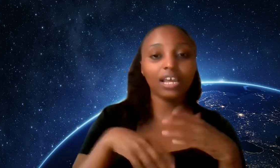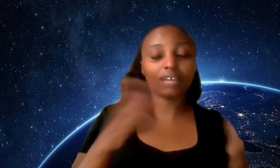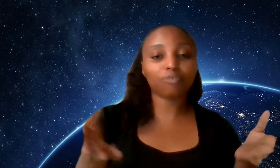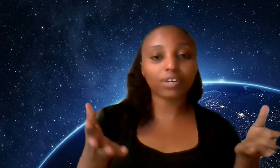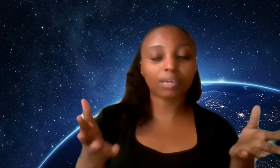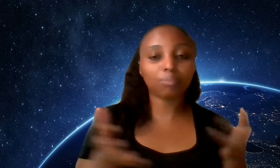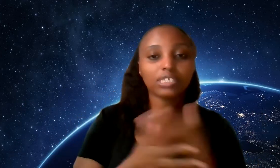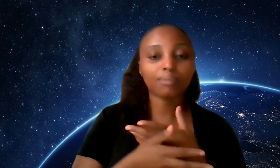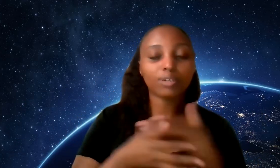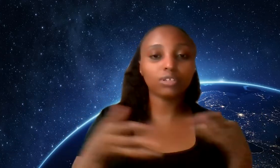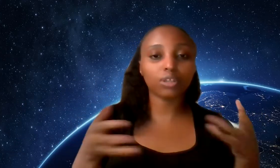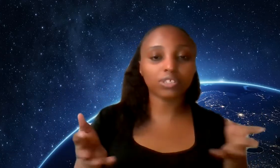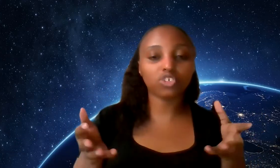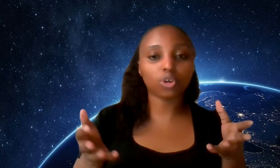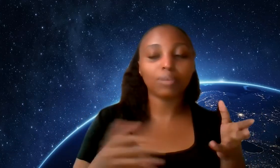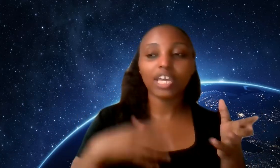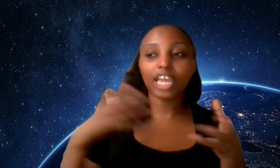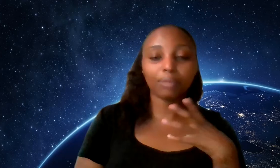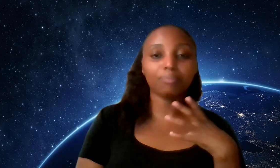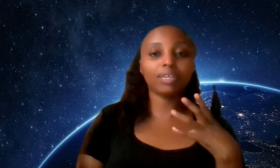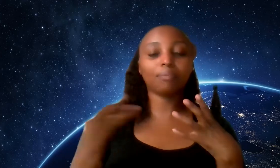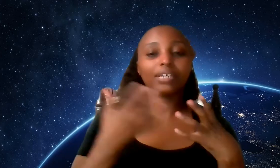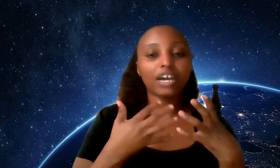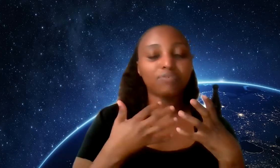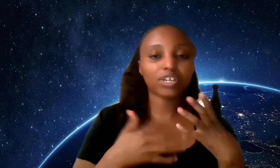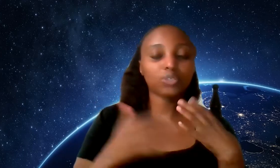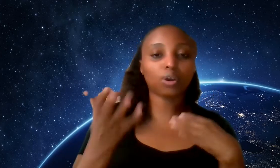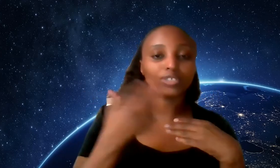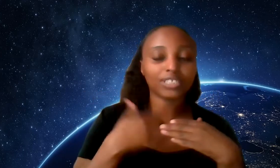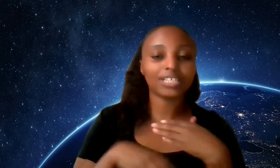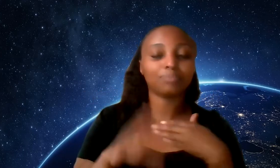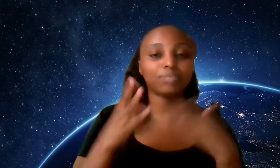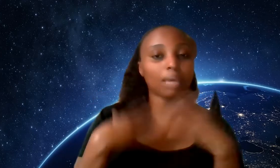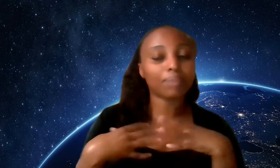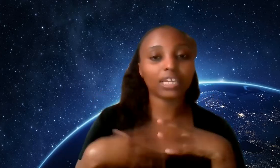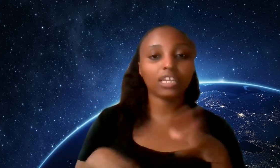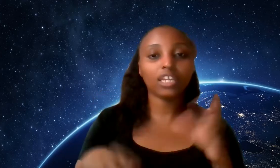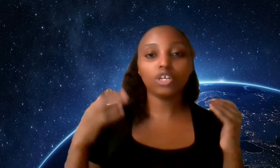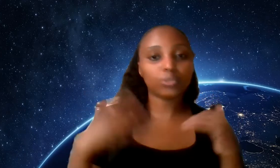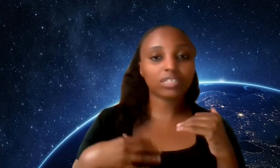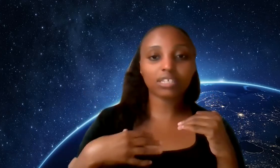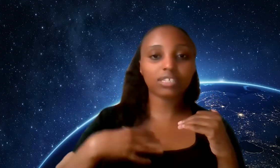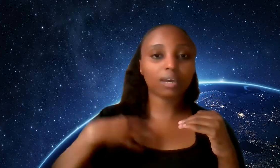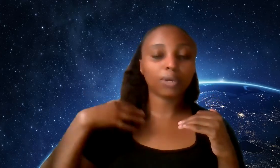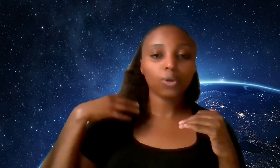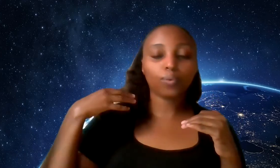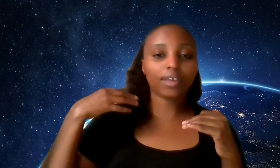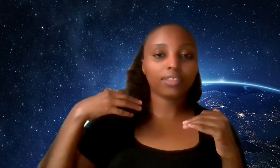like for example someone who's lost a job and maybe they might have friends who are constantly stepping in to assist them with